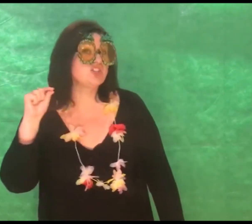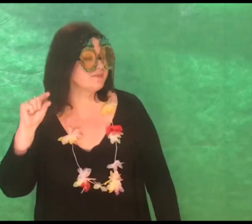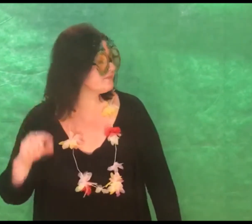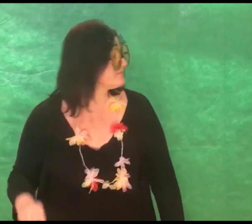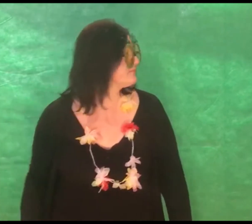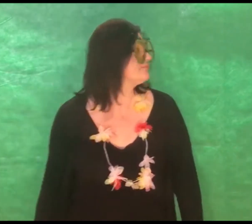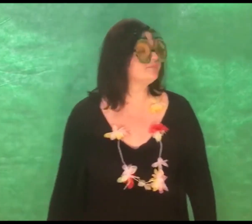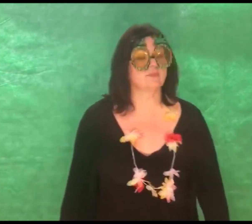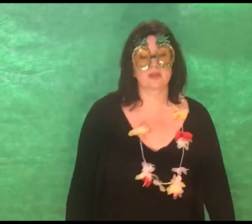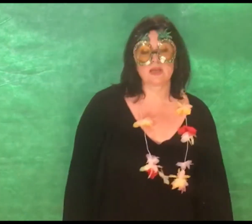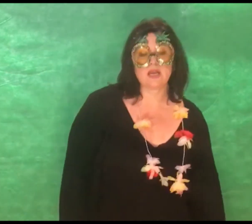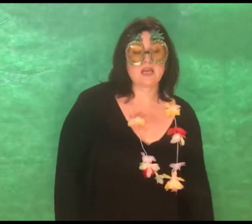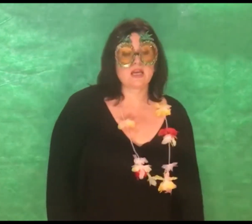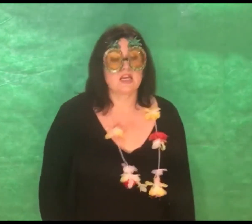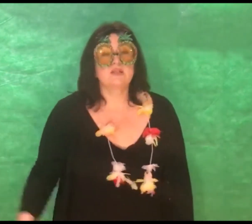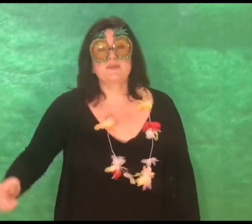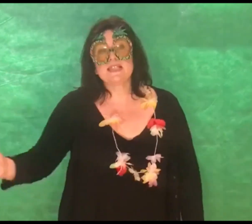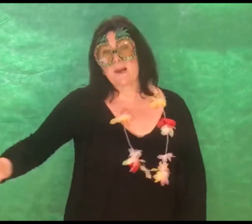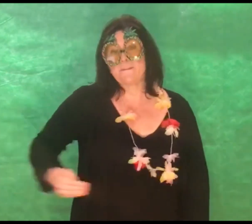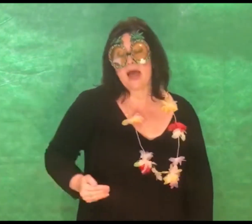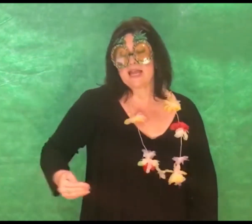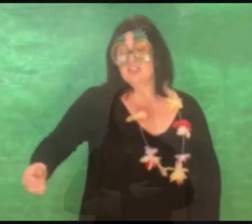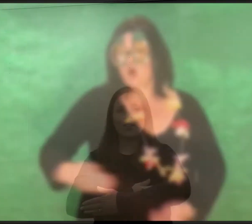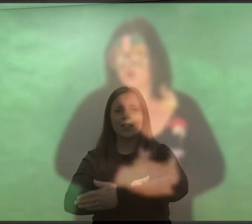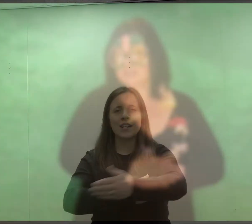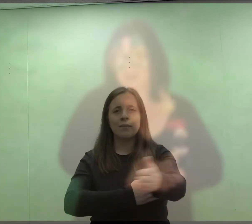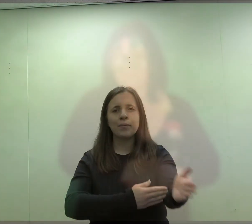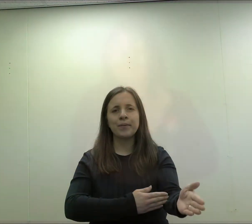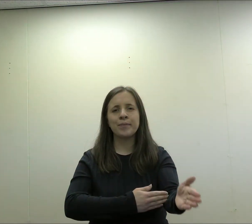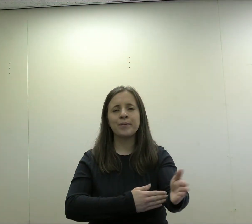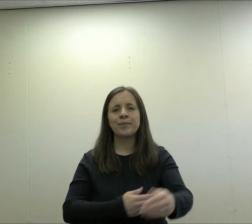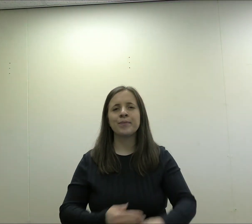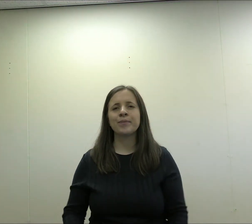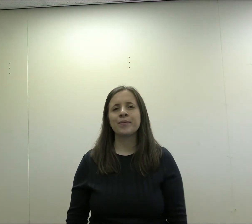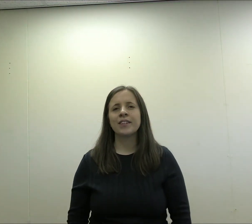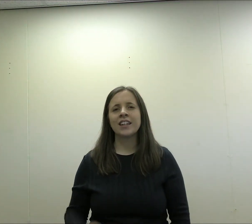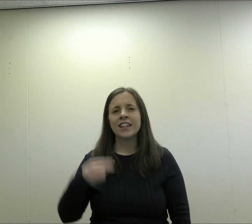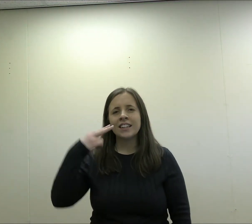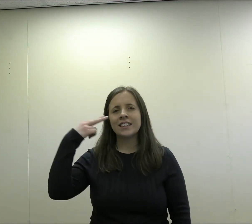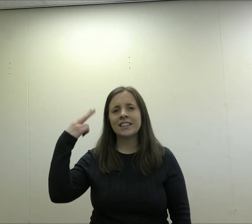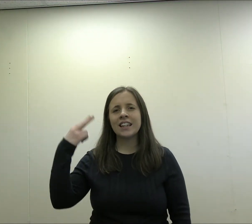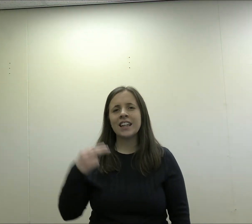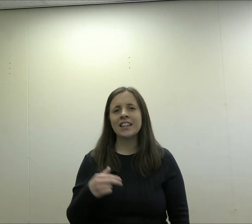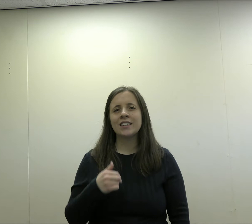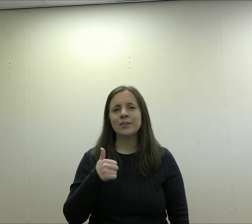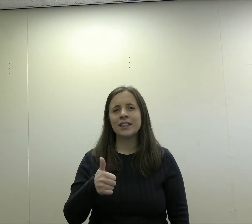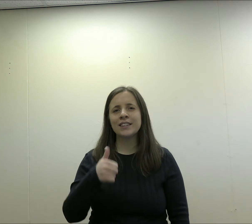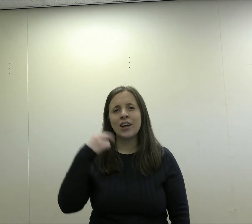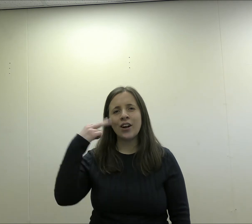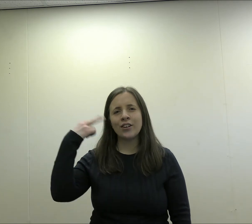pitch by my doorstep Singing sweet songs,